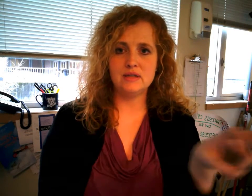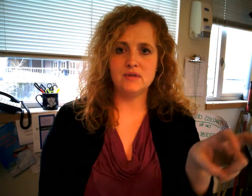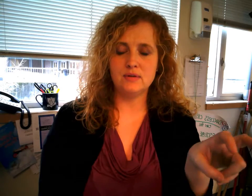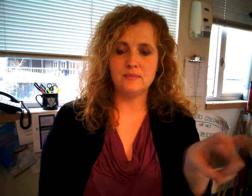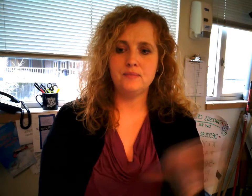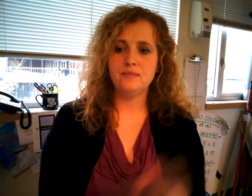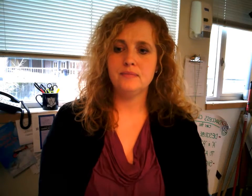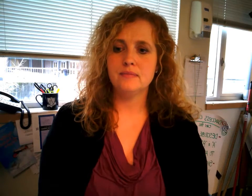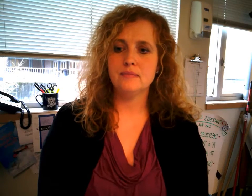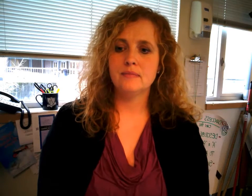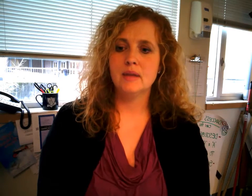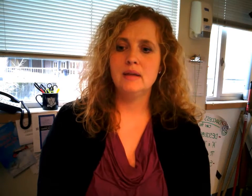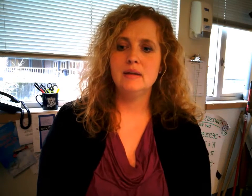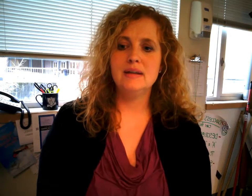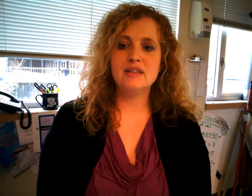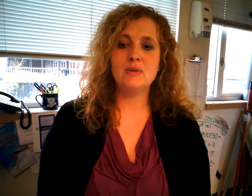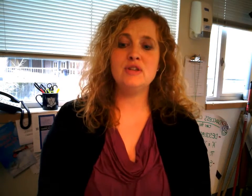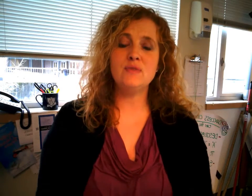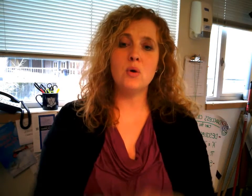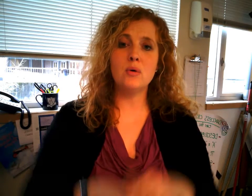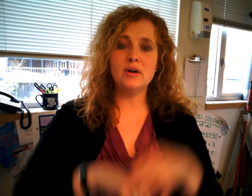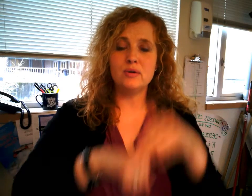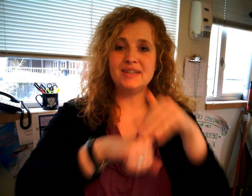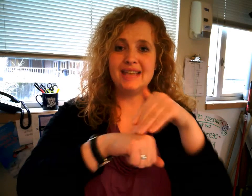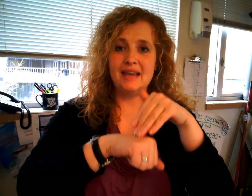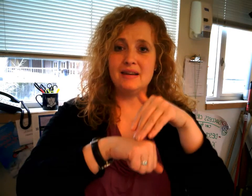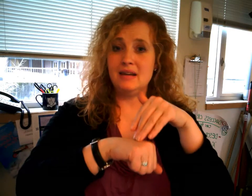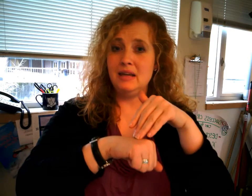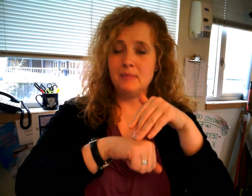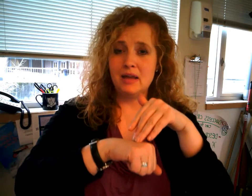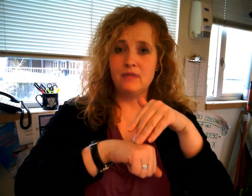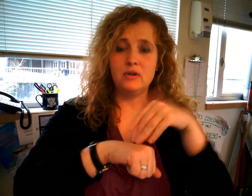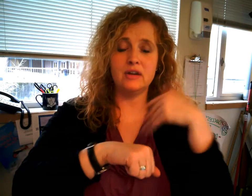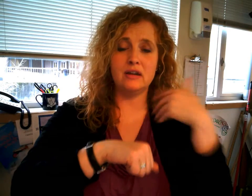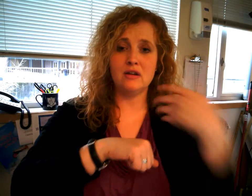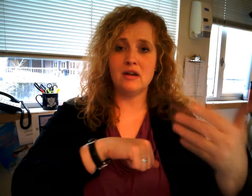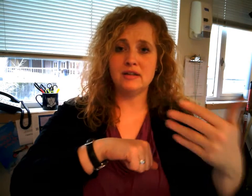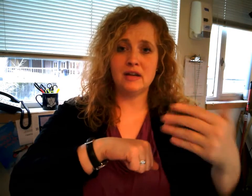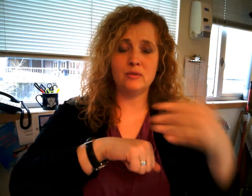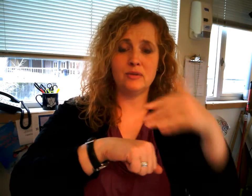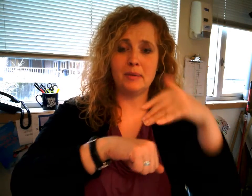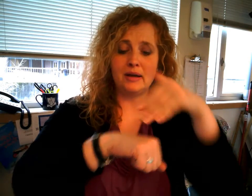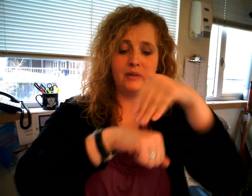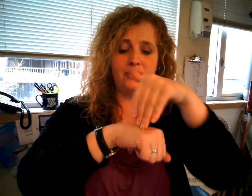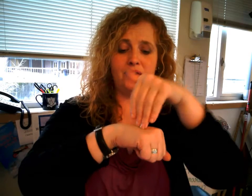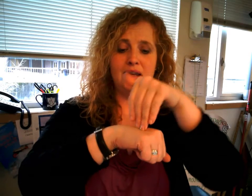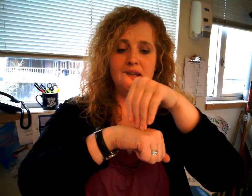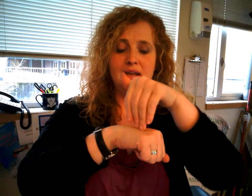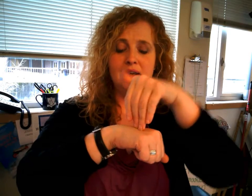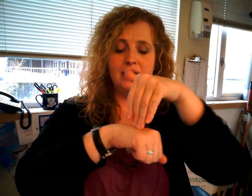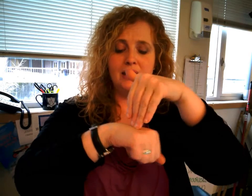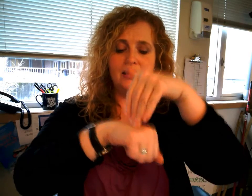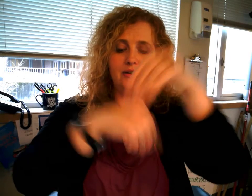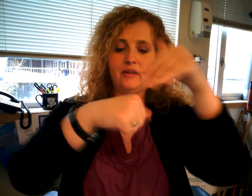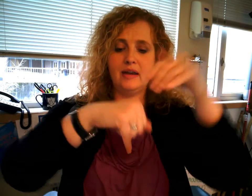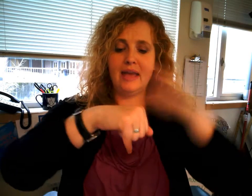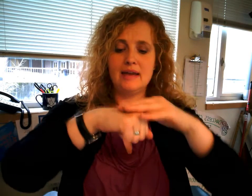next one is forward or send an email if you can contact with a boss that's a S